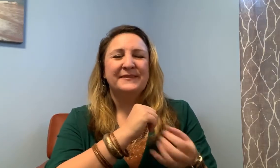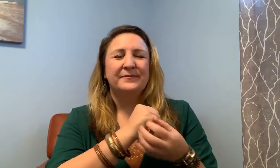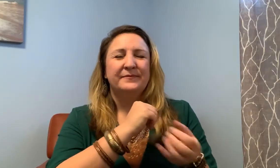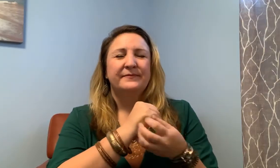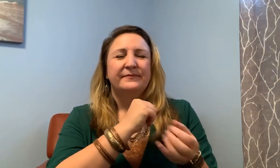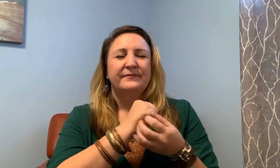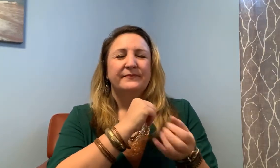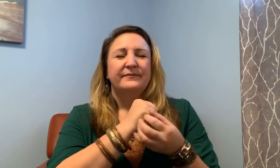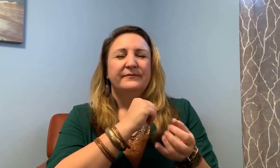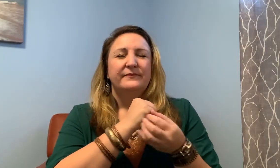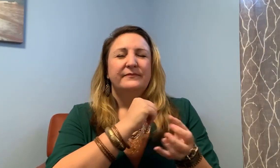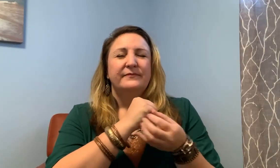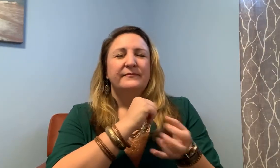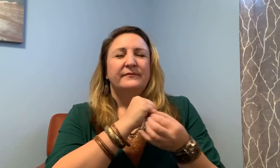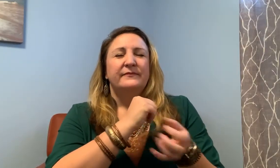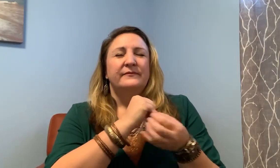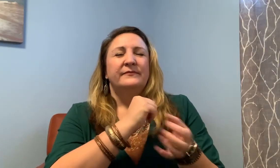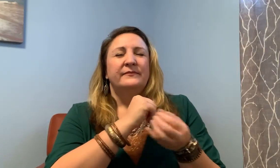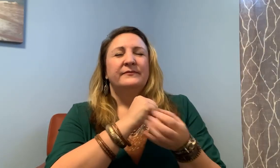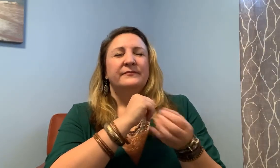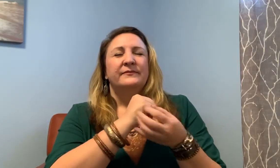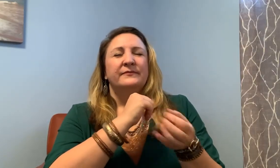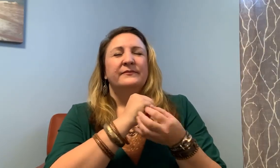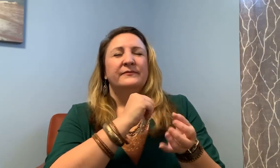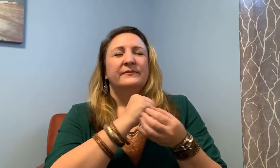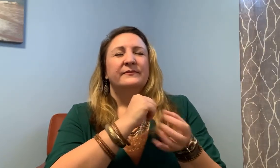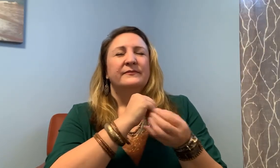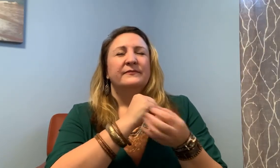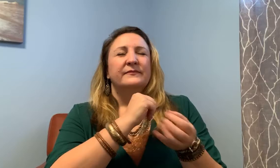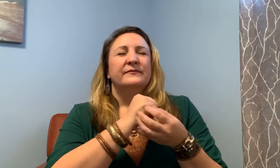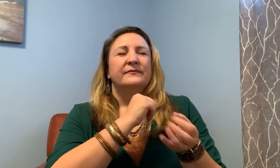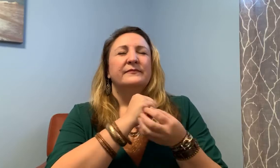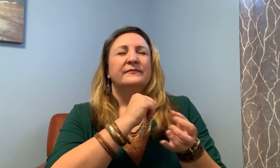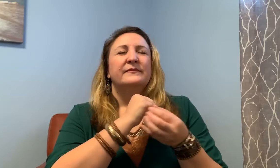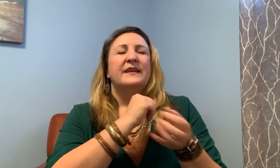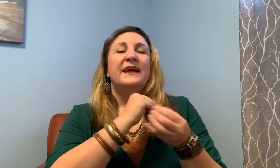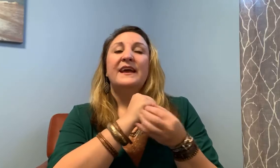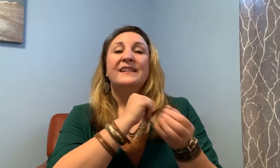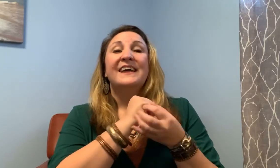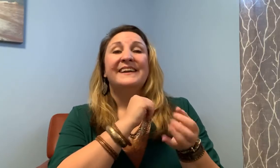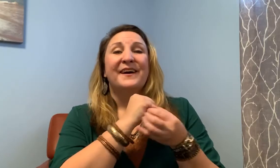and let it out